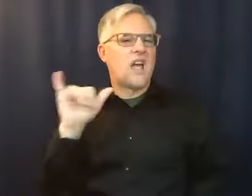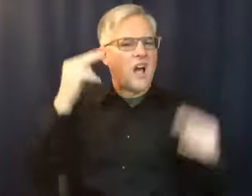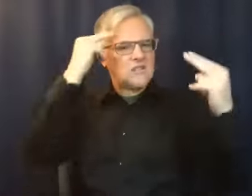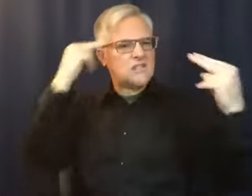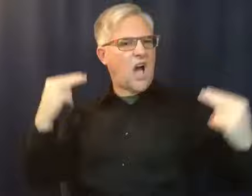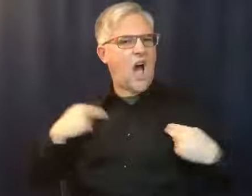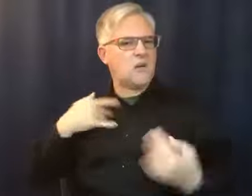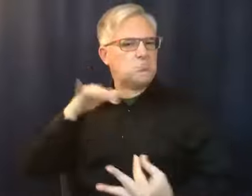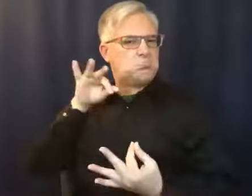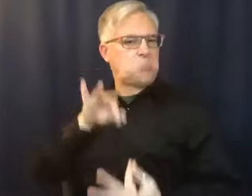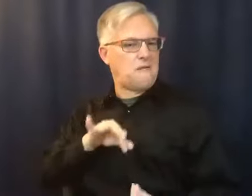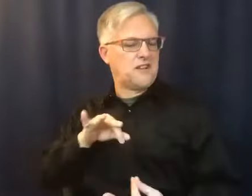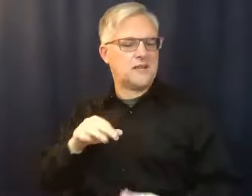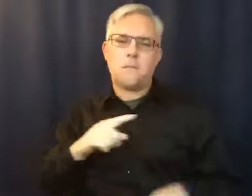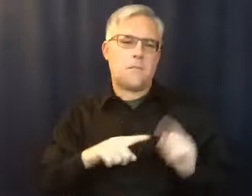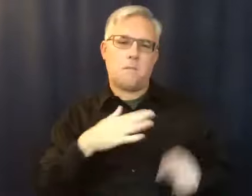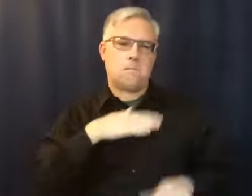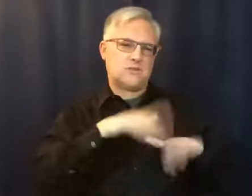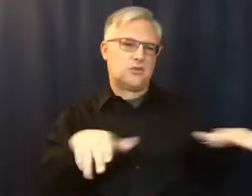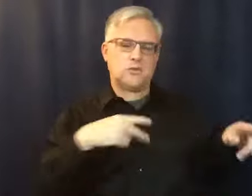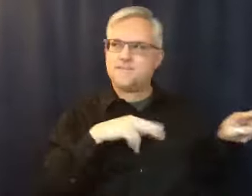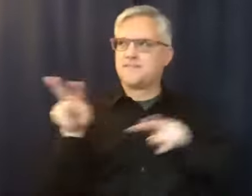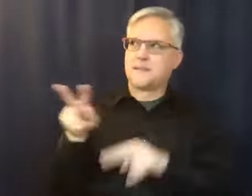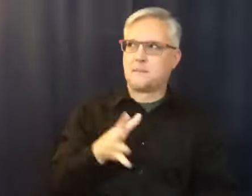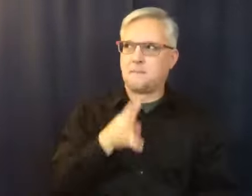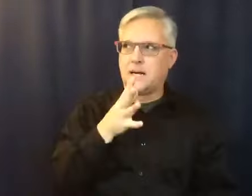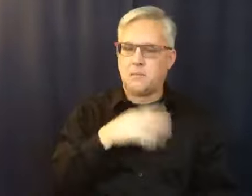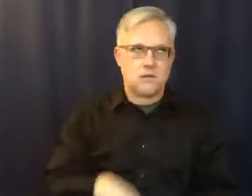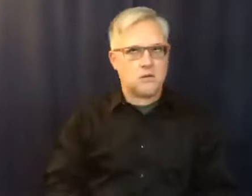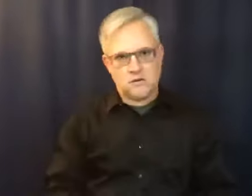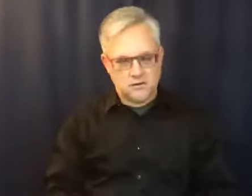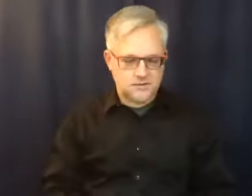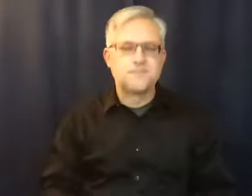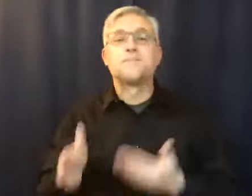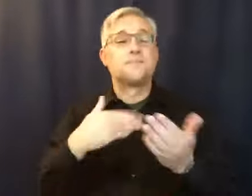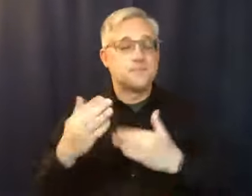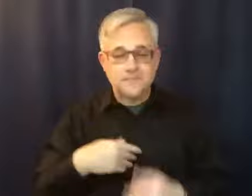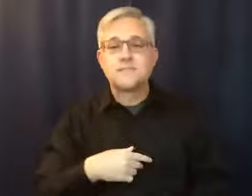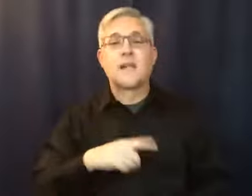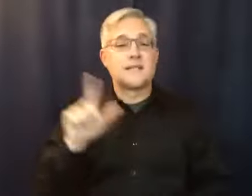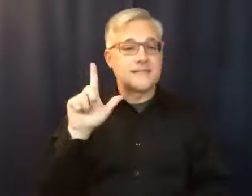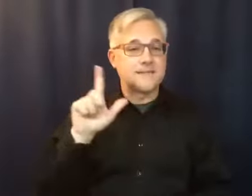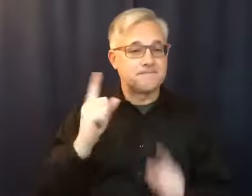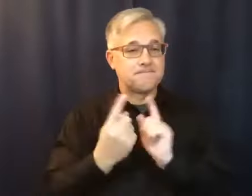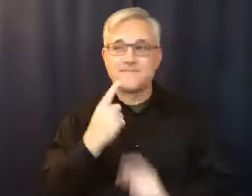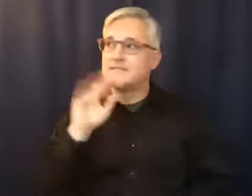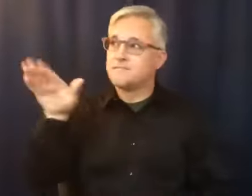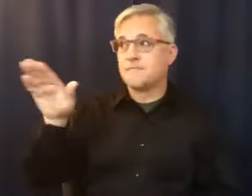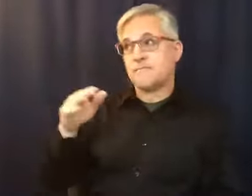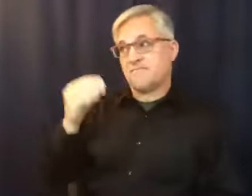me as, here comes Mama. And she came and she said, Mama, there's something I ought to tell you about myself. And I was waiting for the big thing to